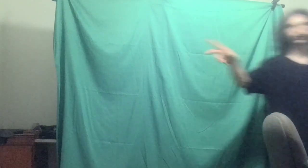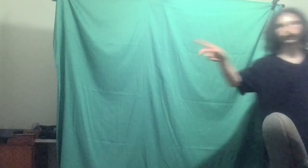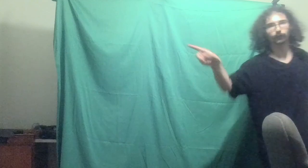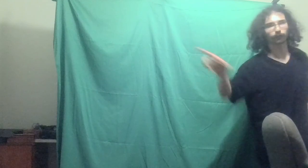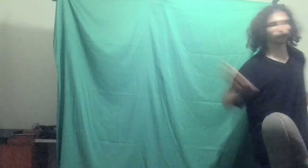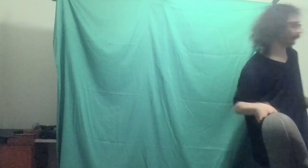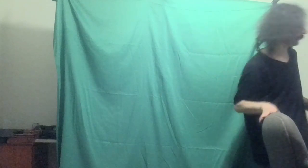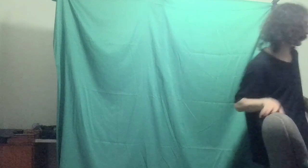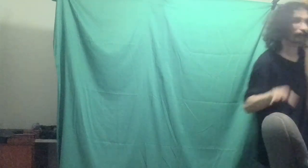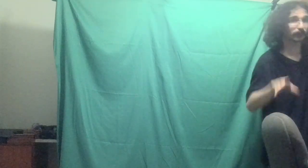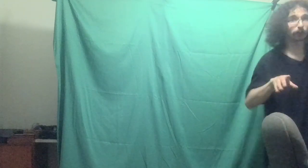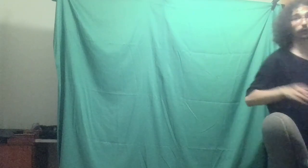and leave a comment down below.